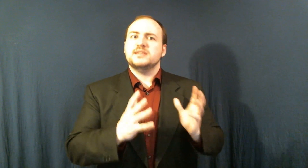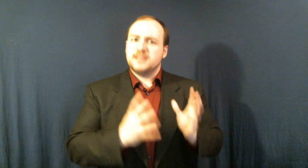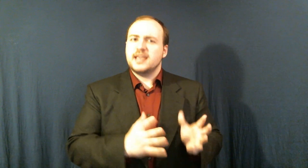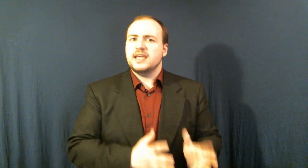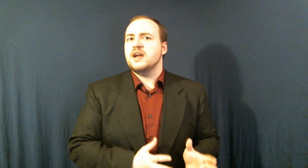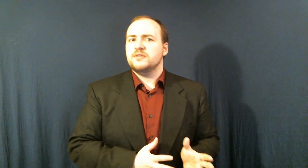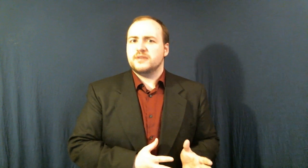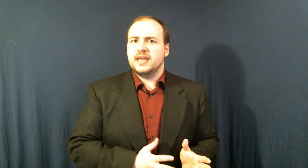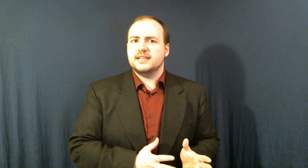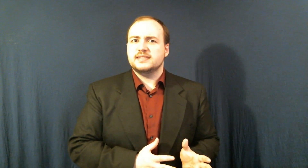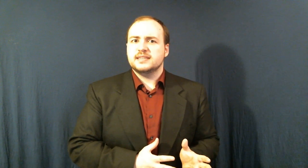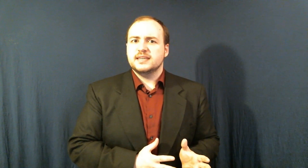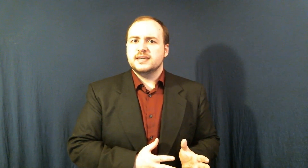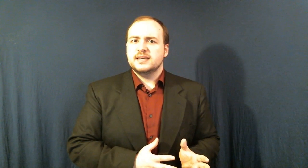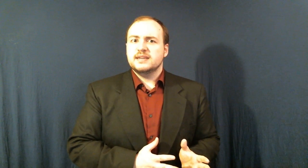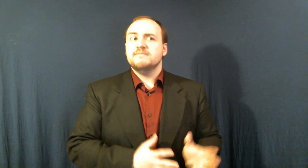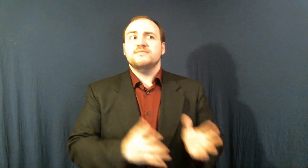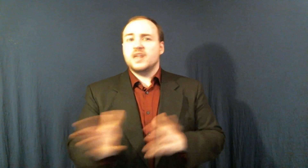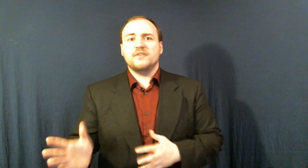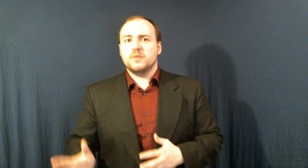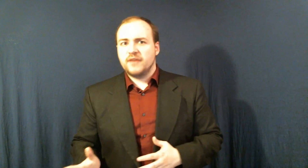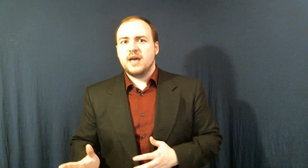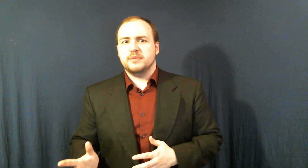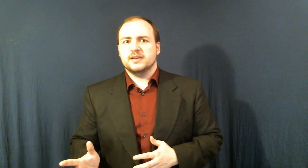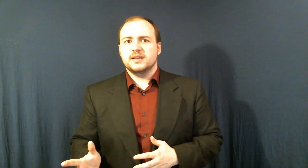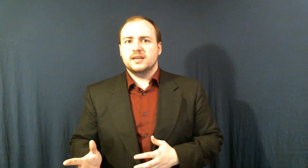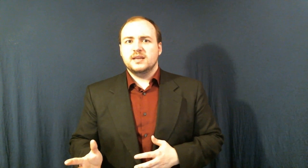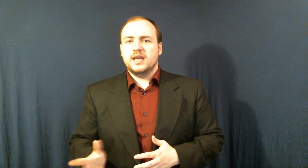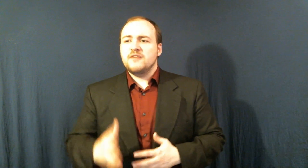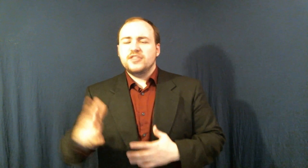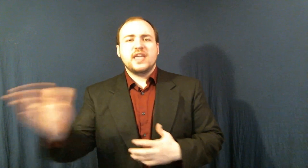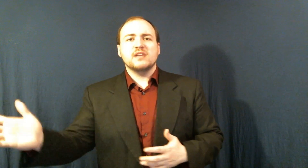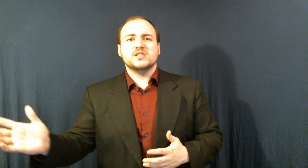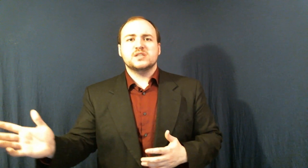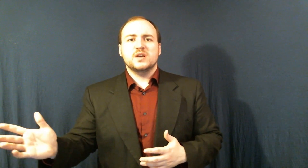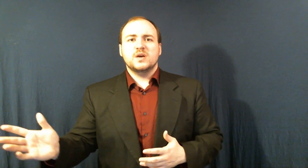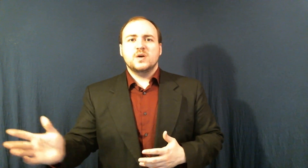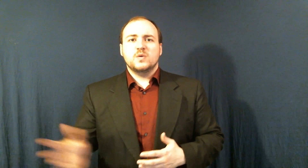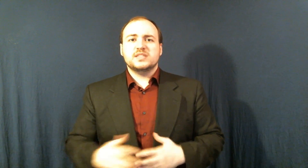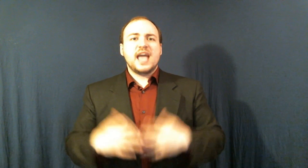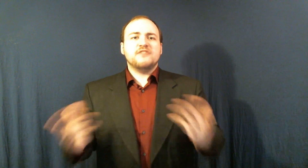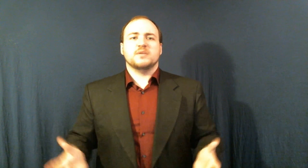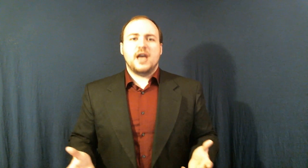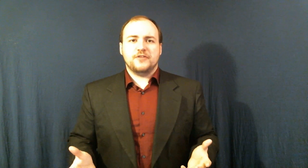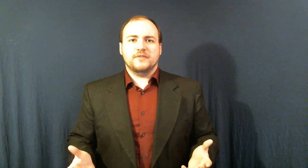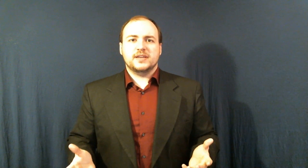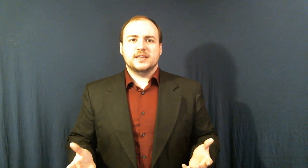taken care of their kids none of it would have happened Everything else was the aftermath of it